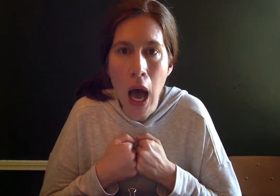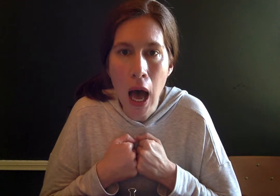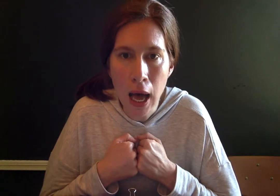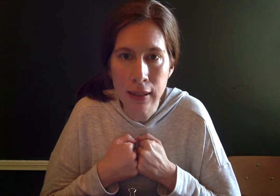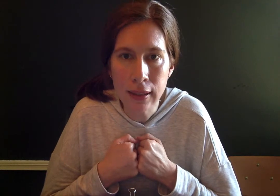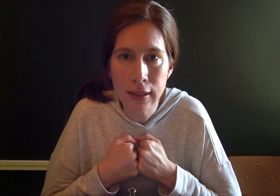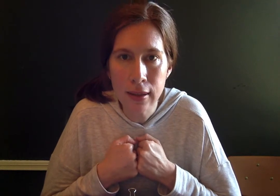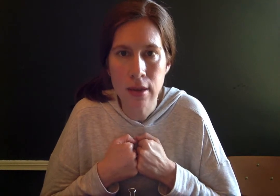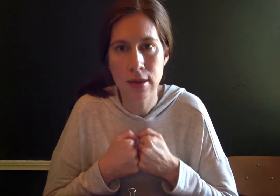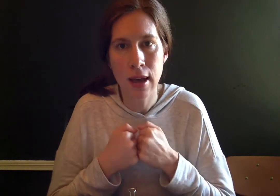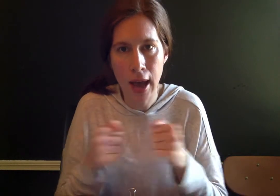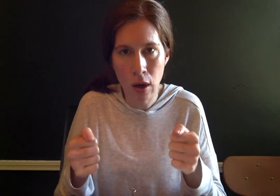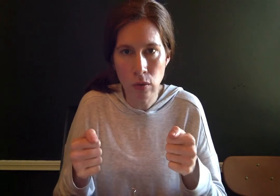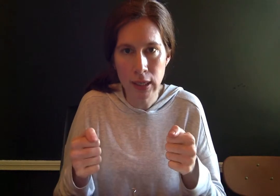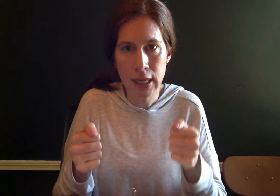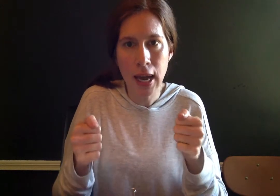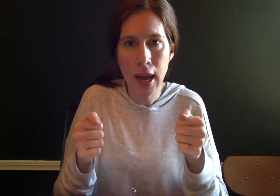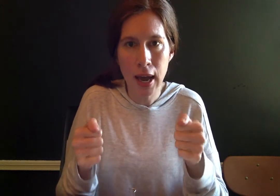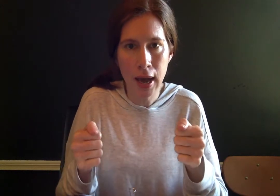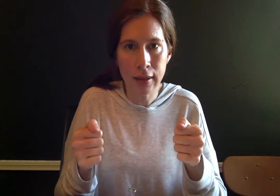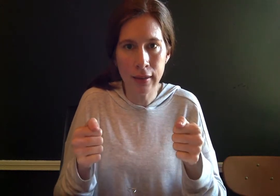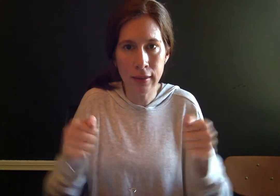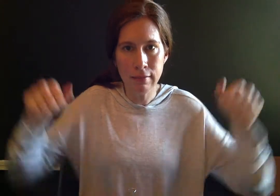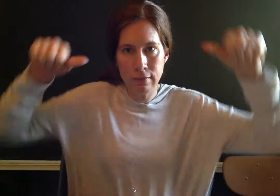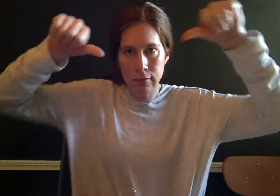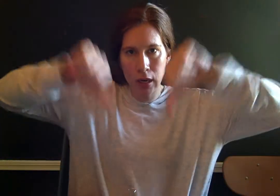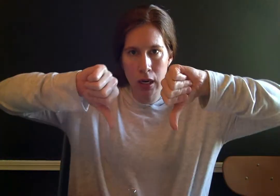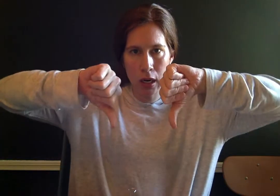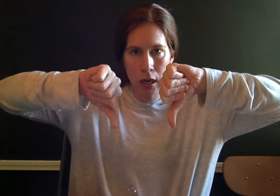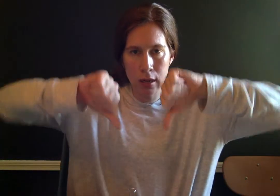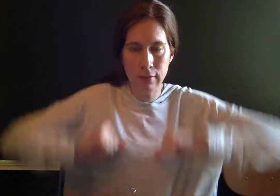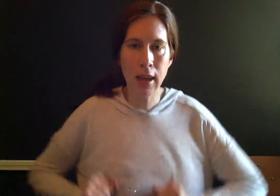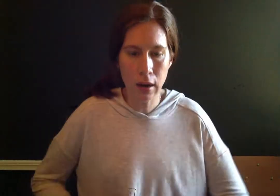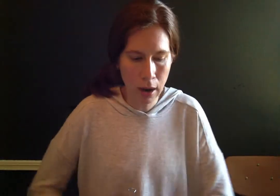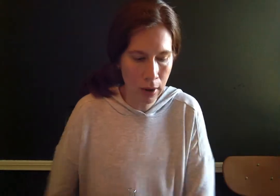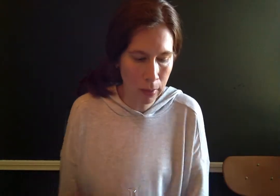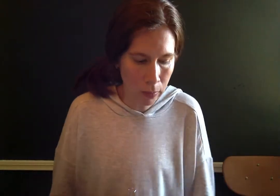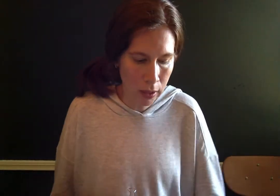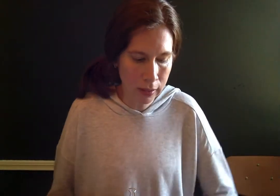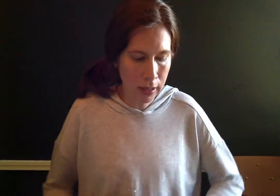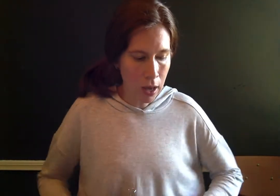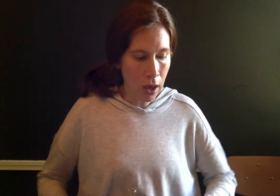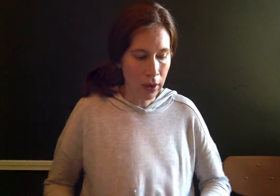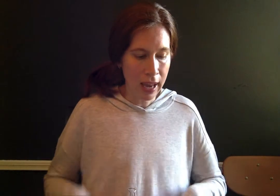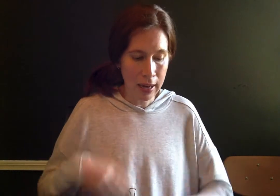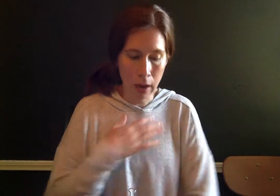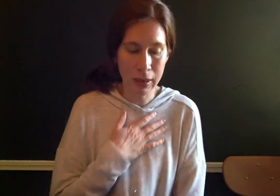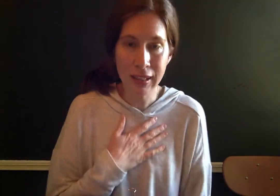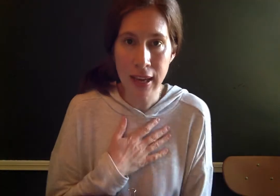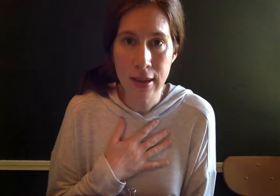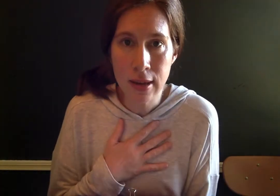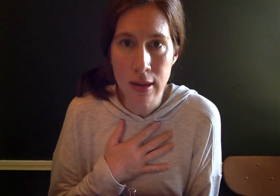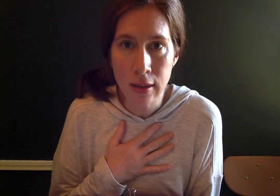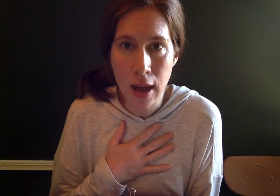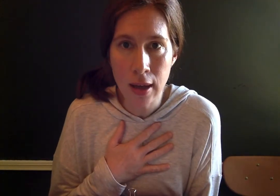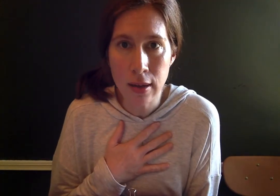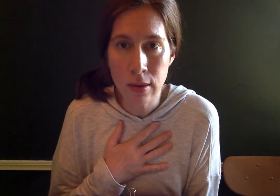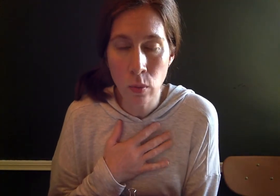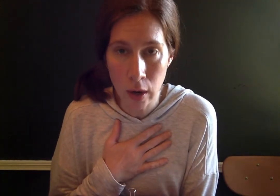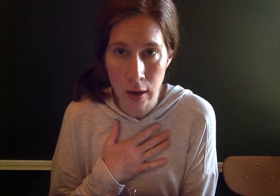us. Out, us. They are not rhyming words. Okay, now I'm going to say the word